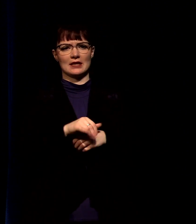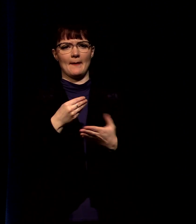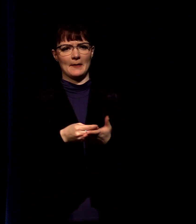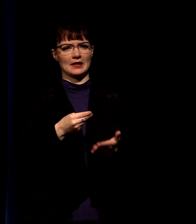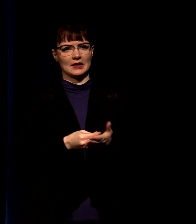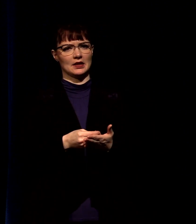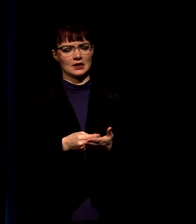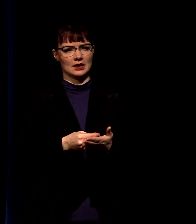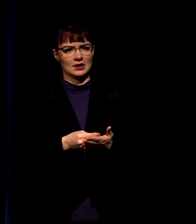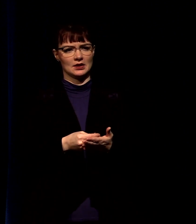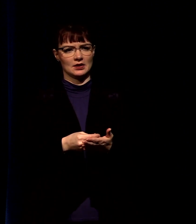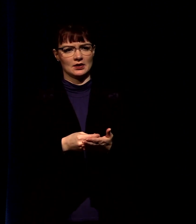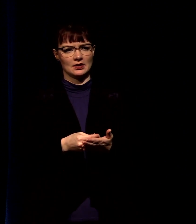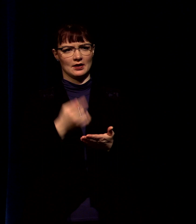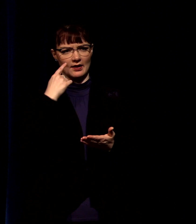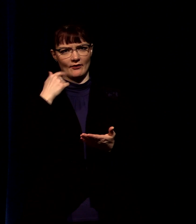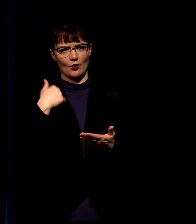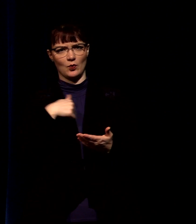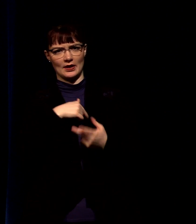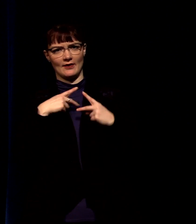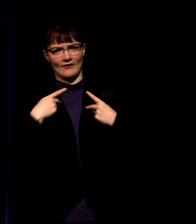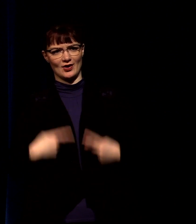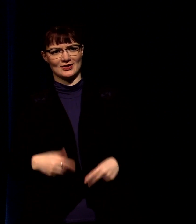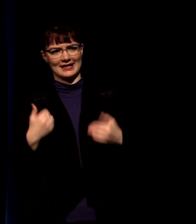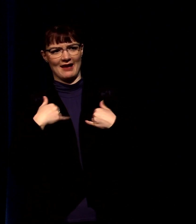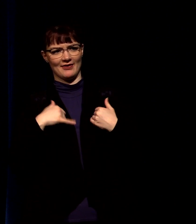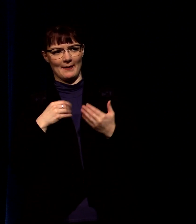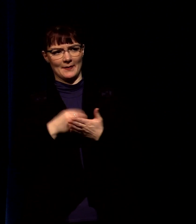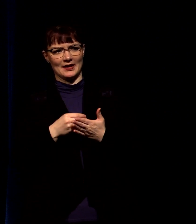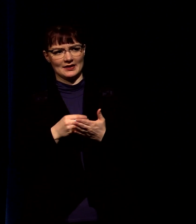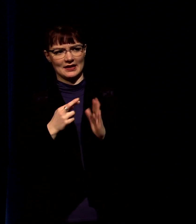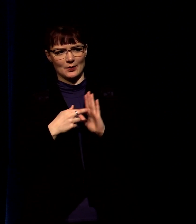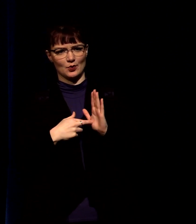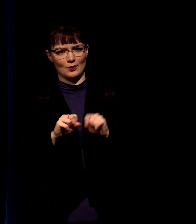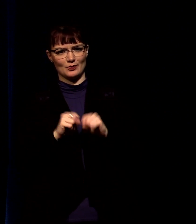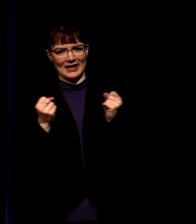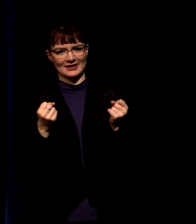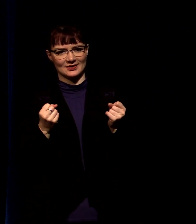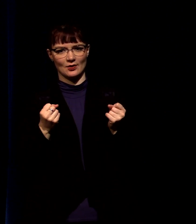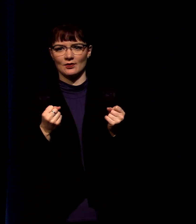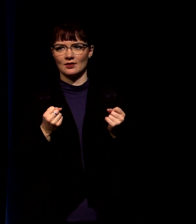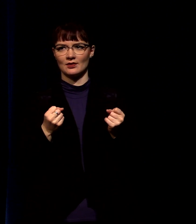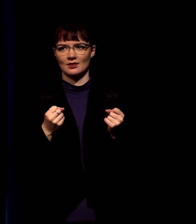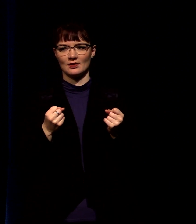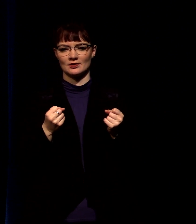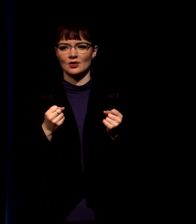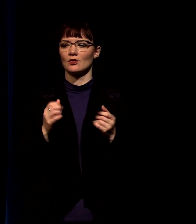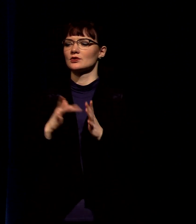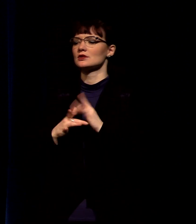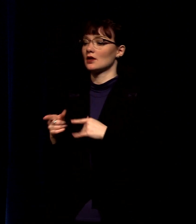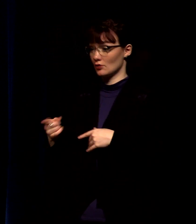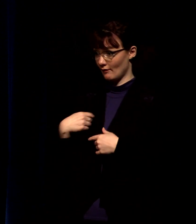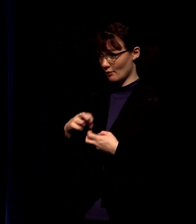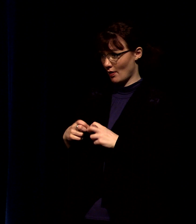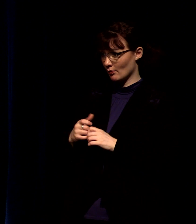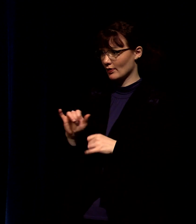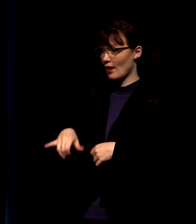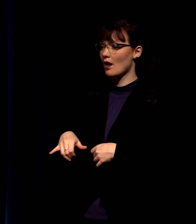own regulations to have possession of that coin and jesus just kind of like in a sly way is like hey do you guys have a coin let's talk about this